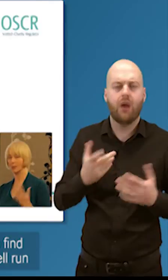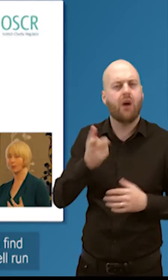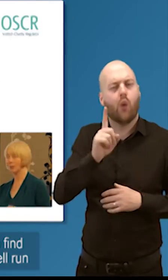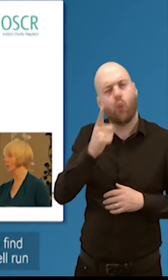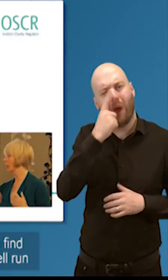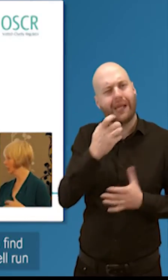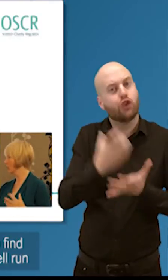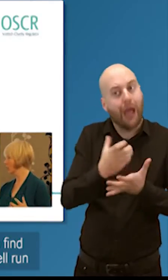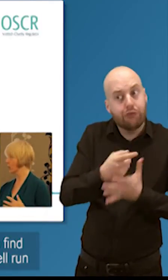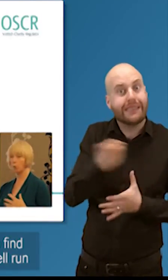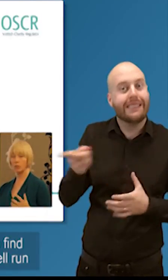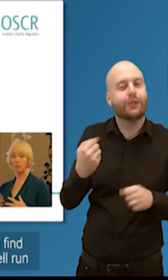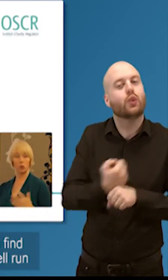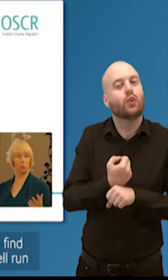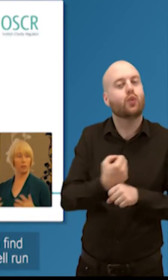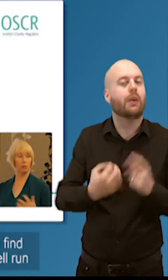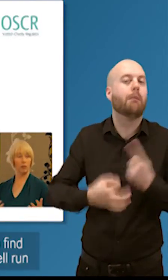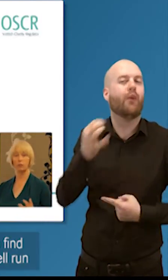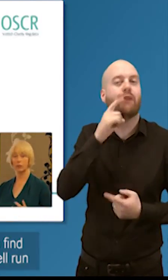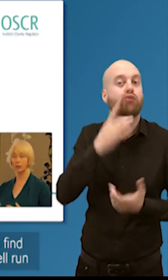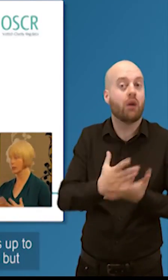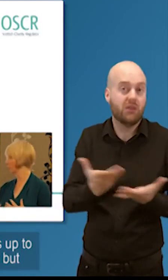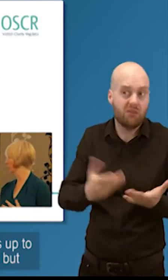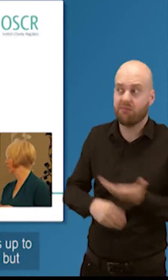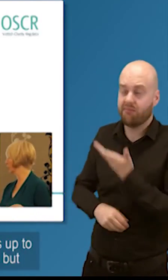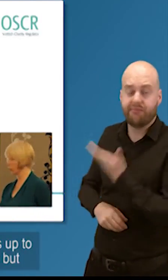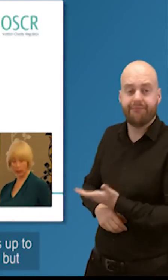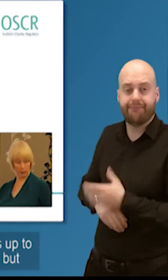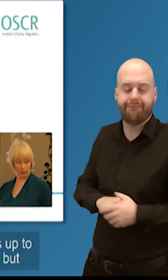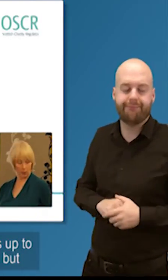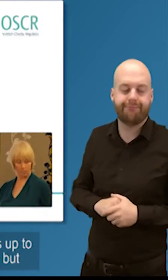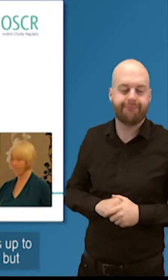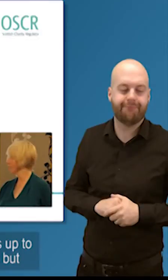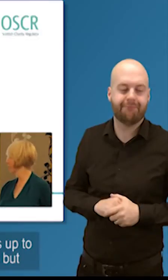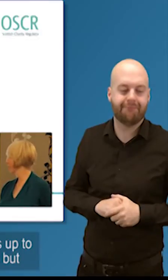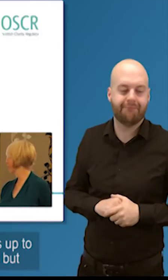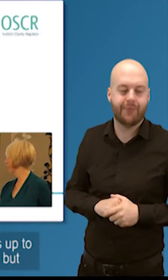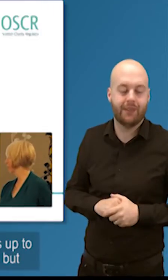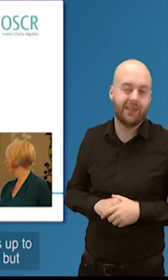they expect to find them that gives them a confidence you're being well run as a as an organization